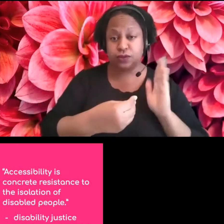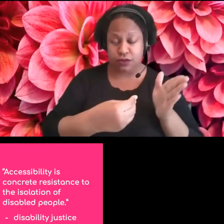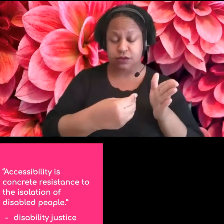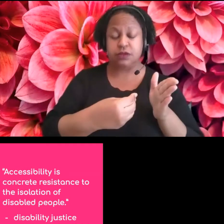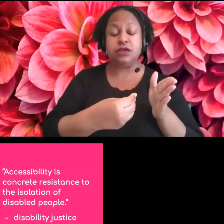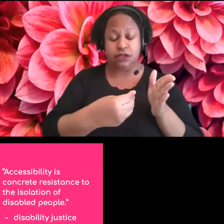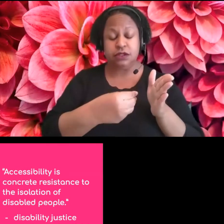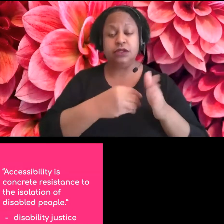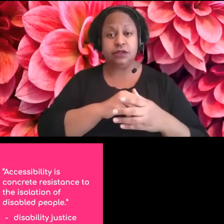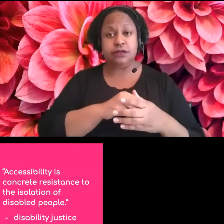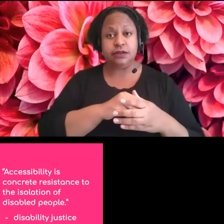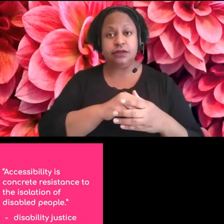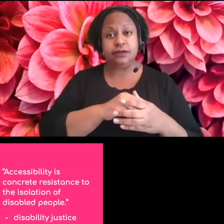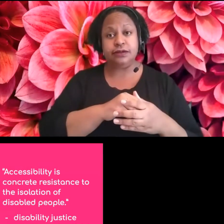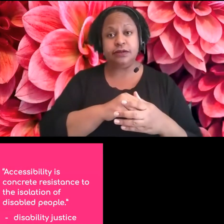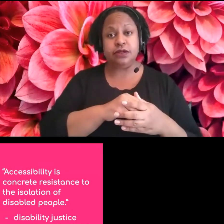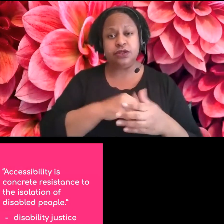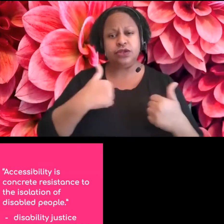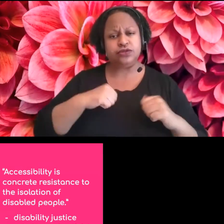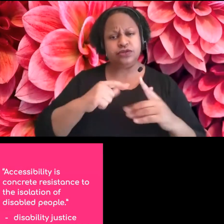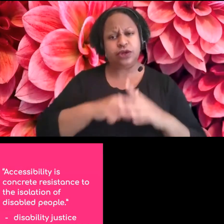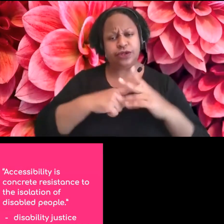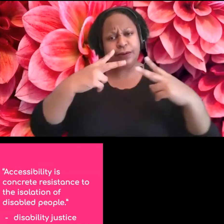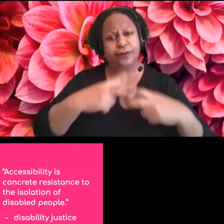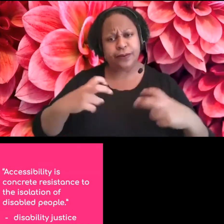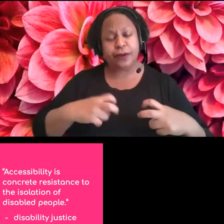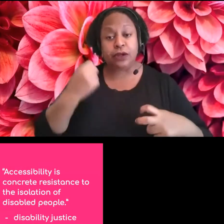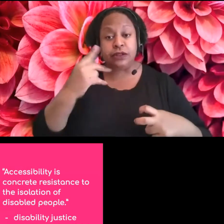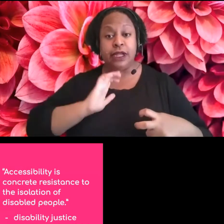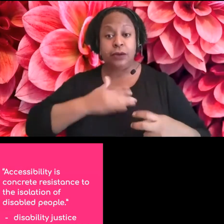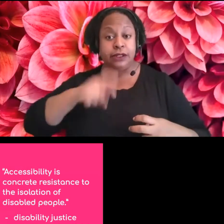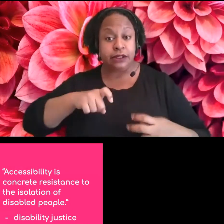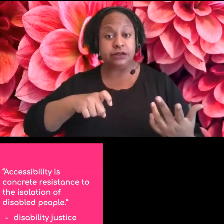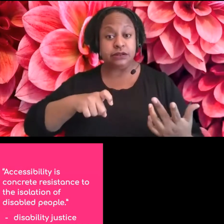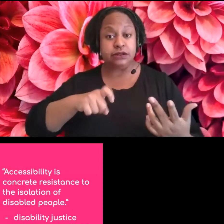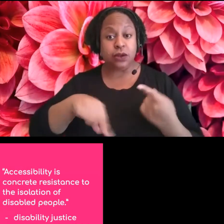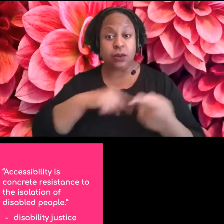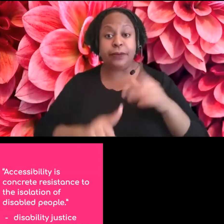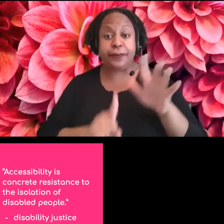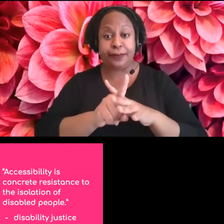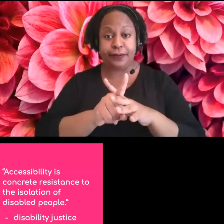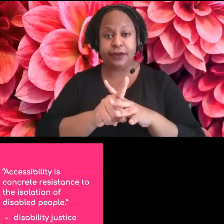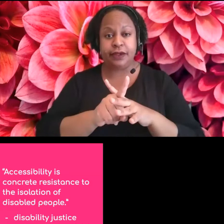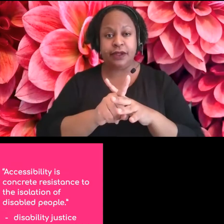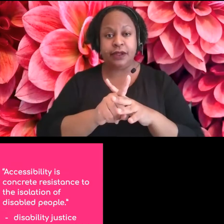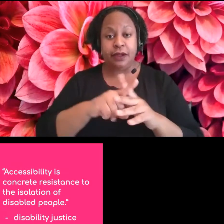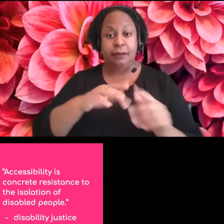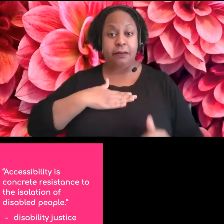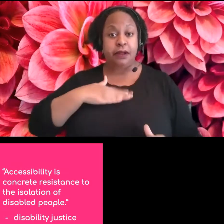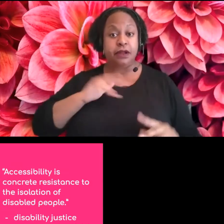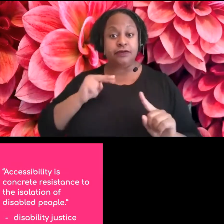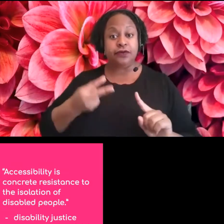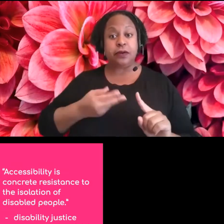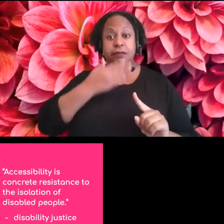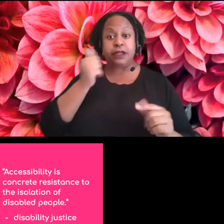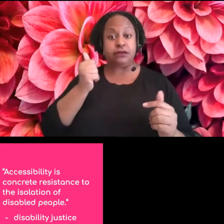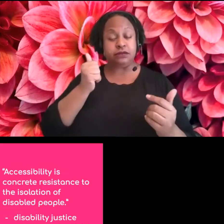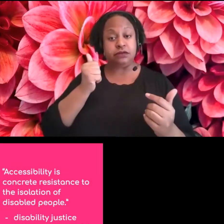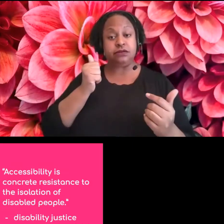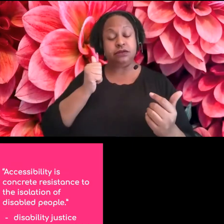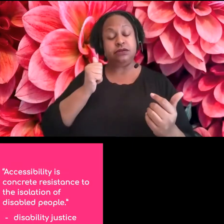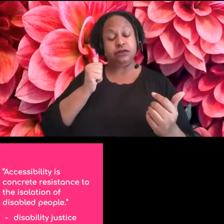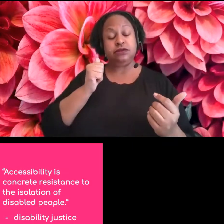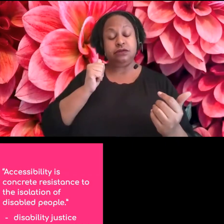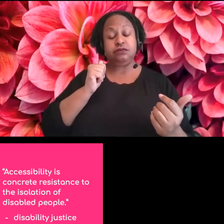understand our own needs arise. The best part about access, to me, um, is that it provides a space for